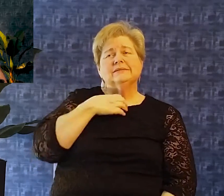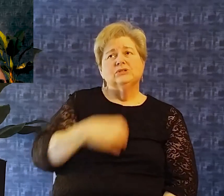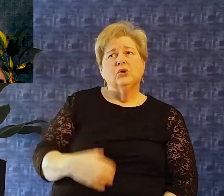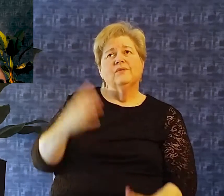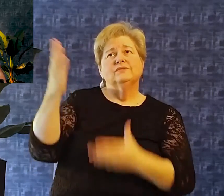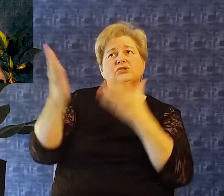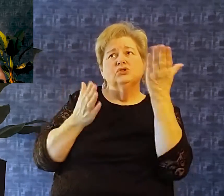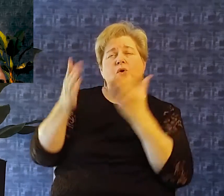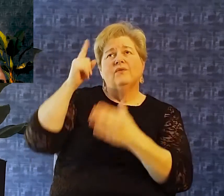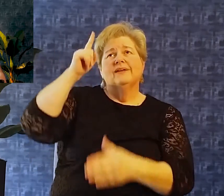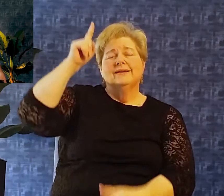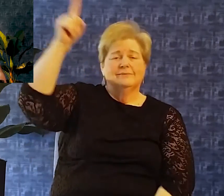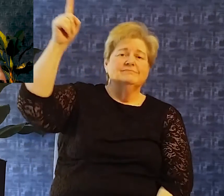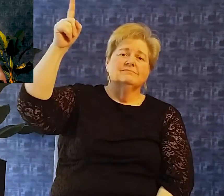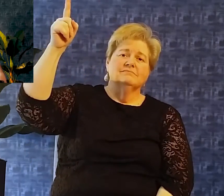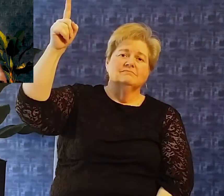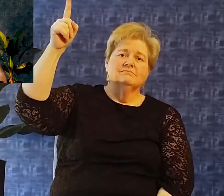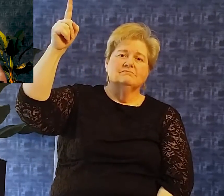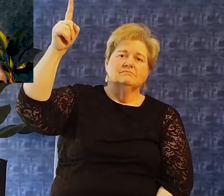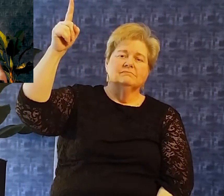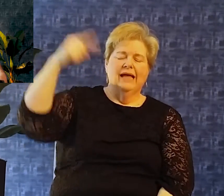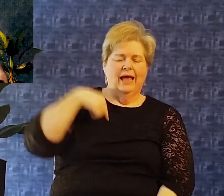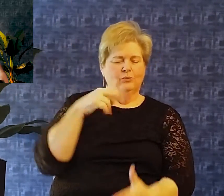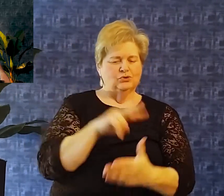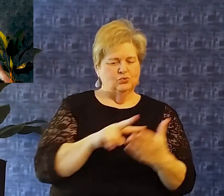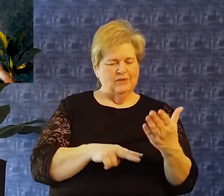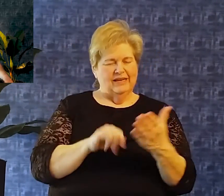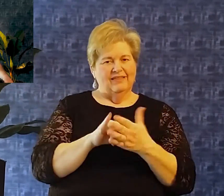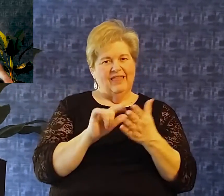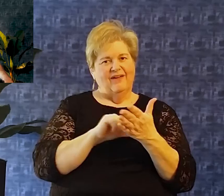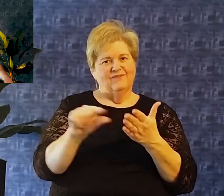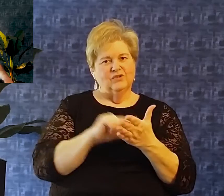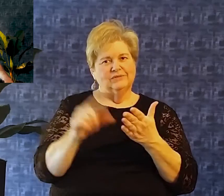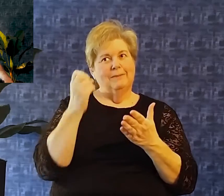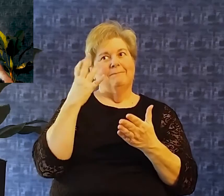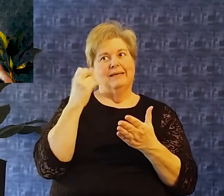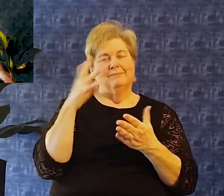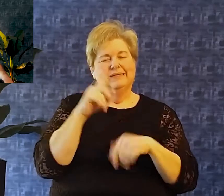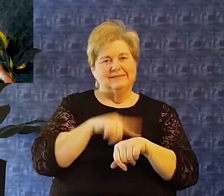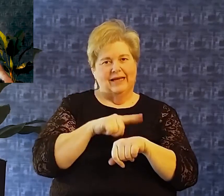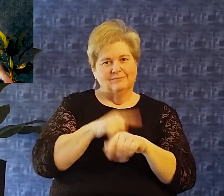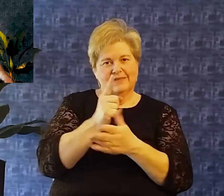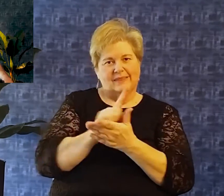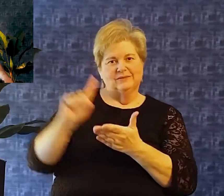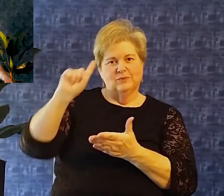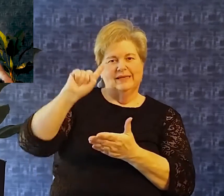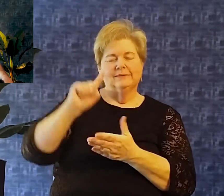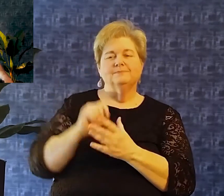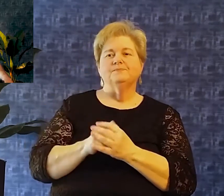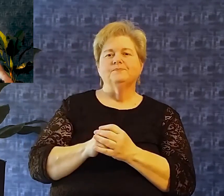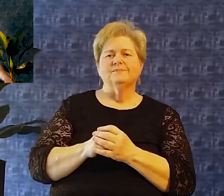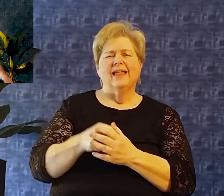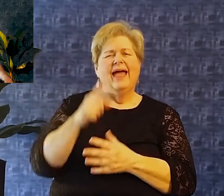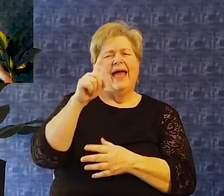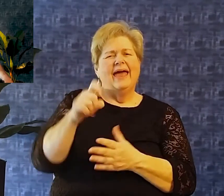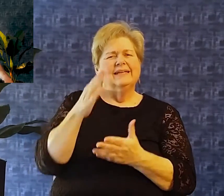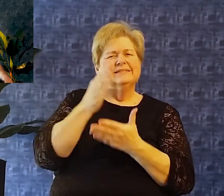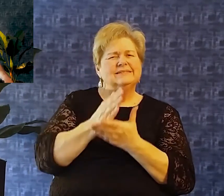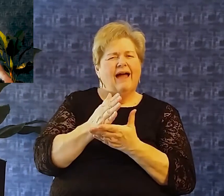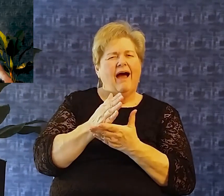this week I had to stop and pause and ask myself the question Am I bold enough to go